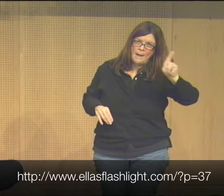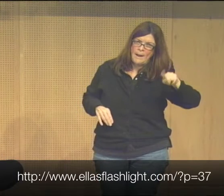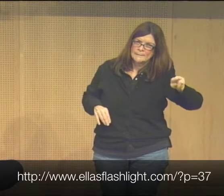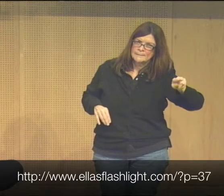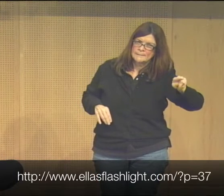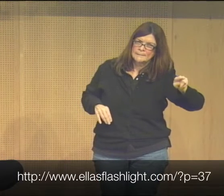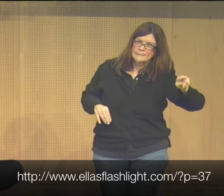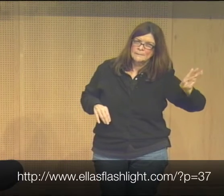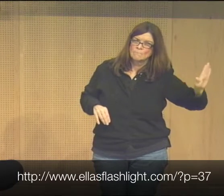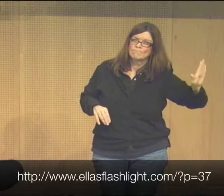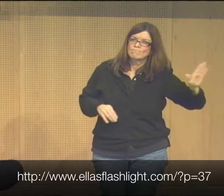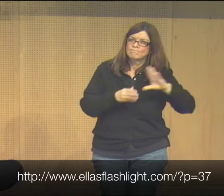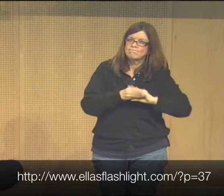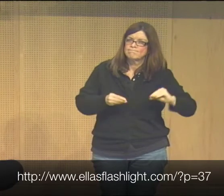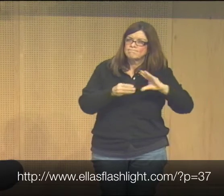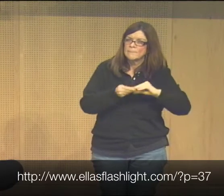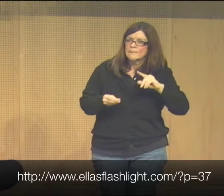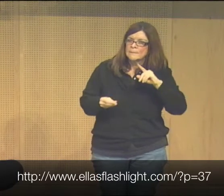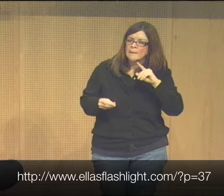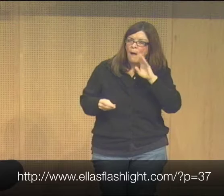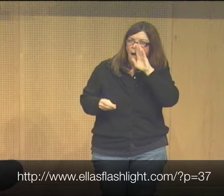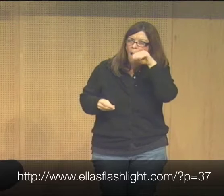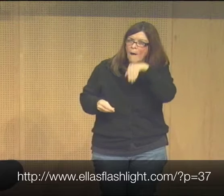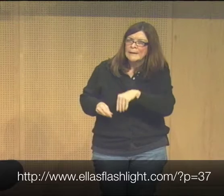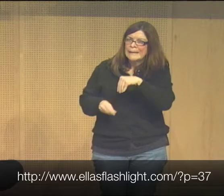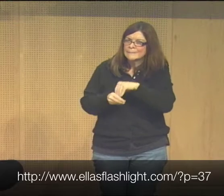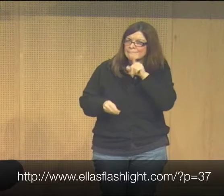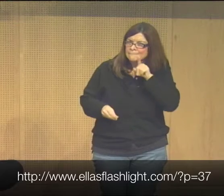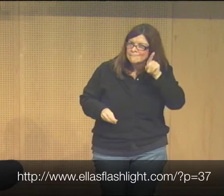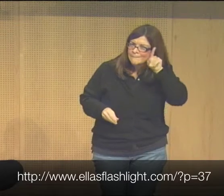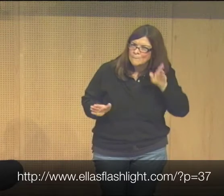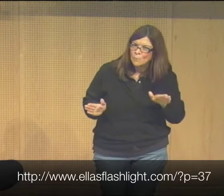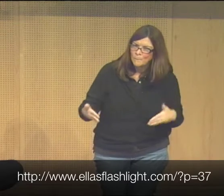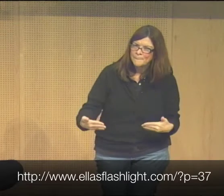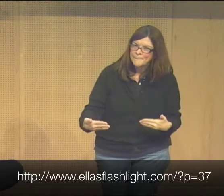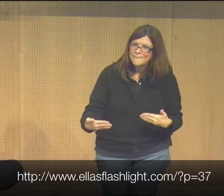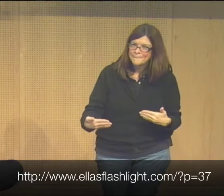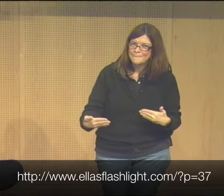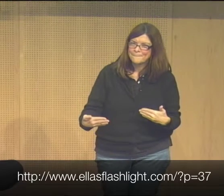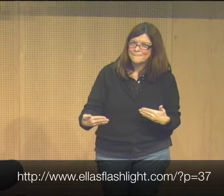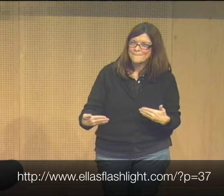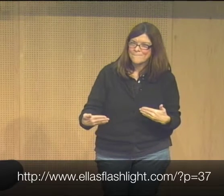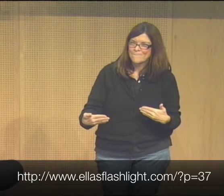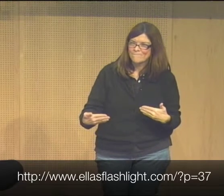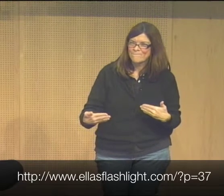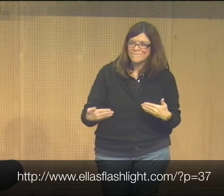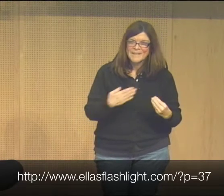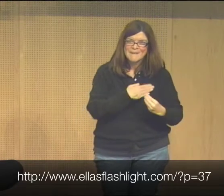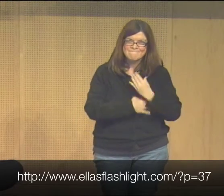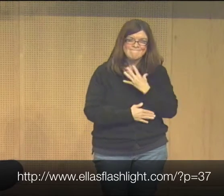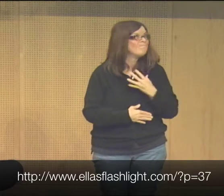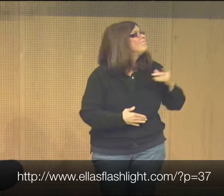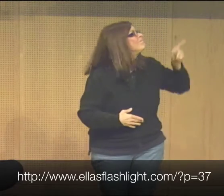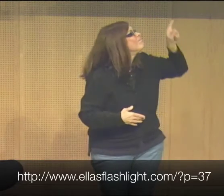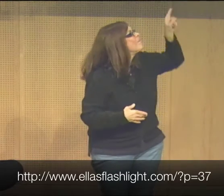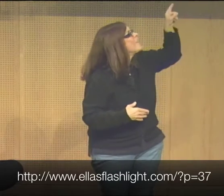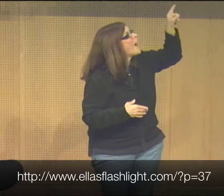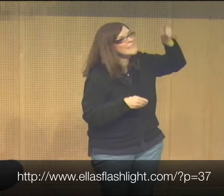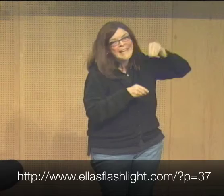idea from LMA Lentz if you're familiar with her she tells the story of the elephant in the deaf room okay and I'm basically